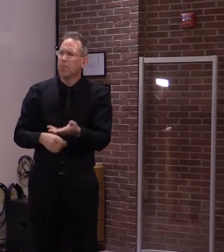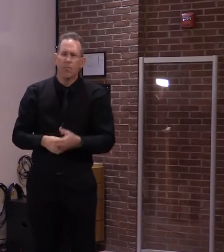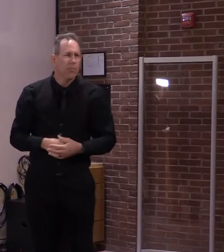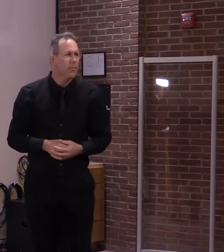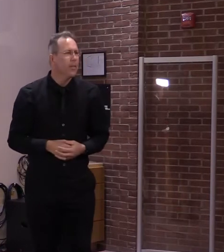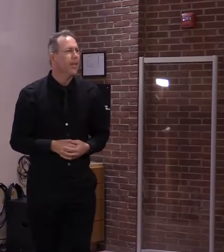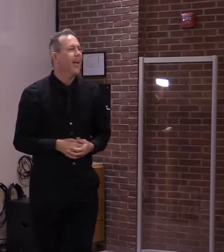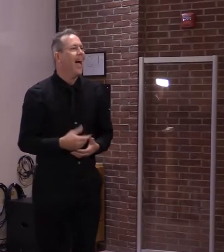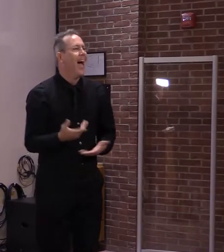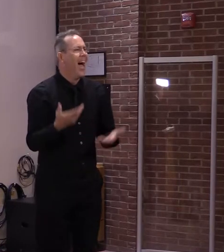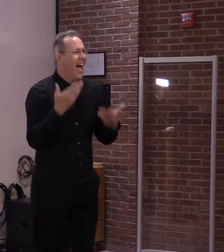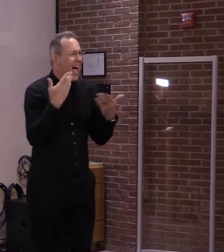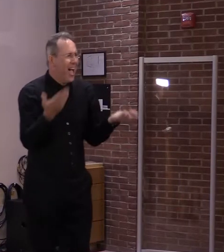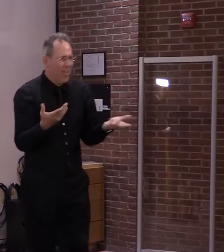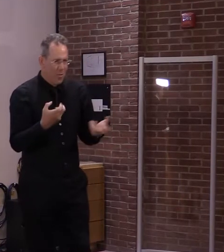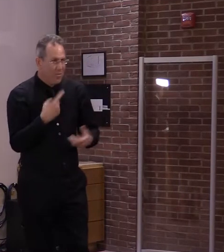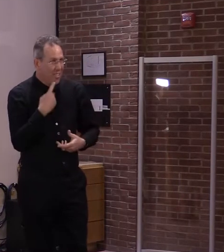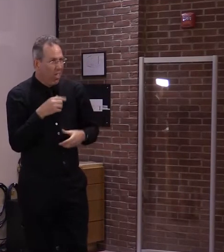on that, Greg.